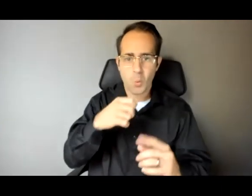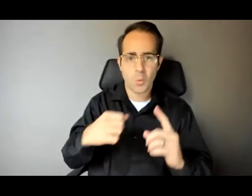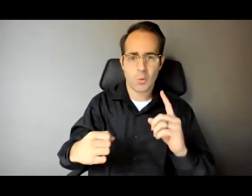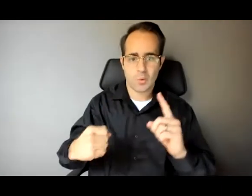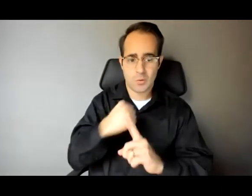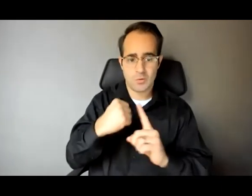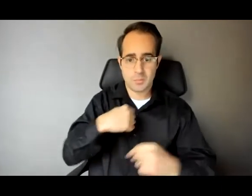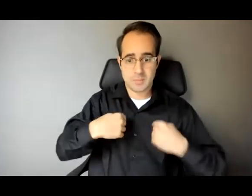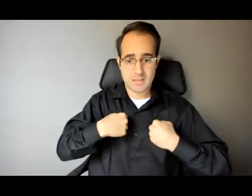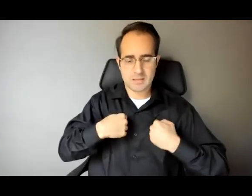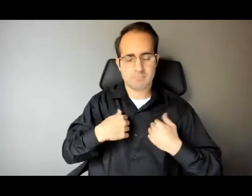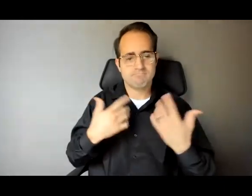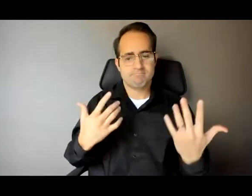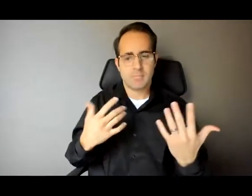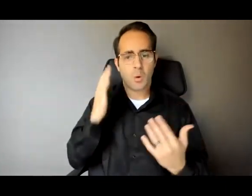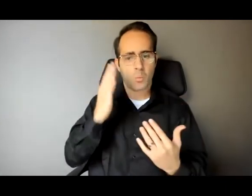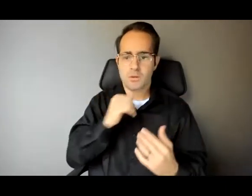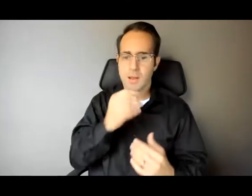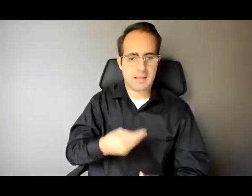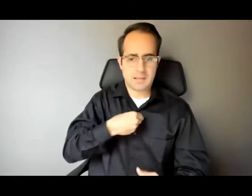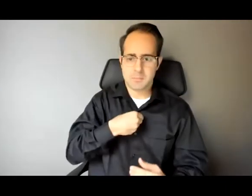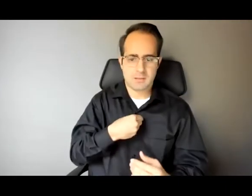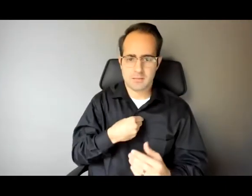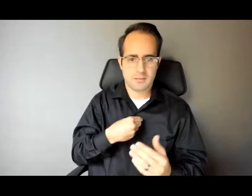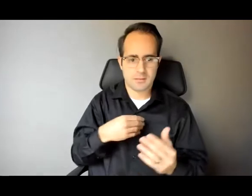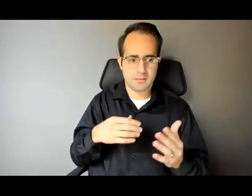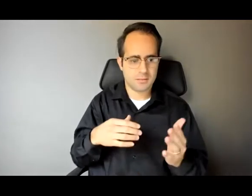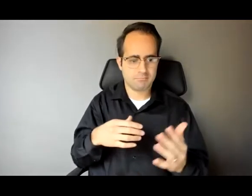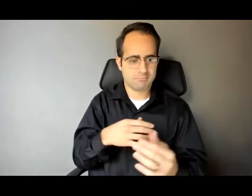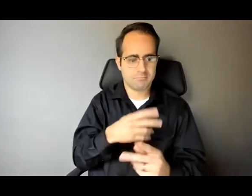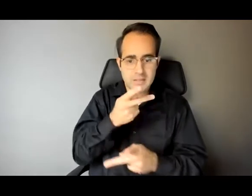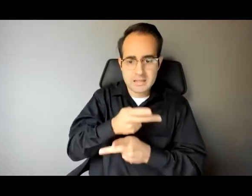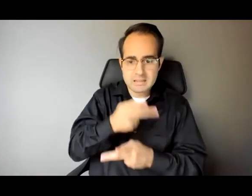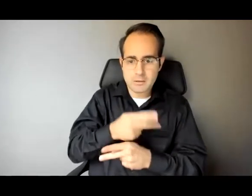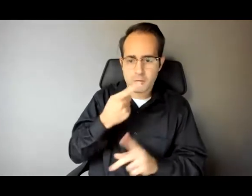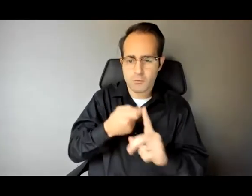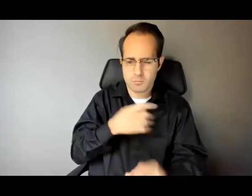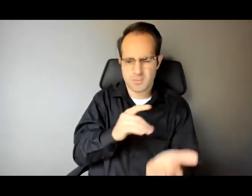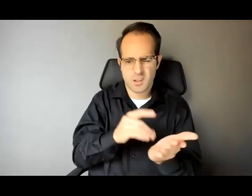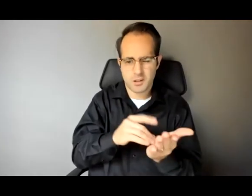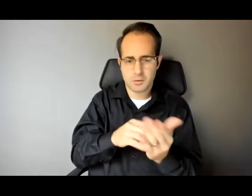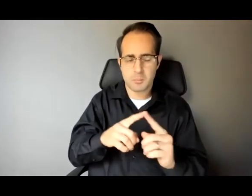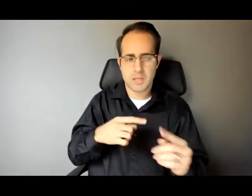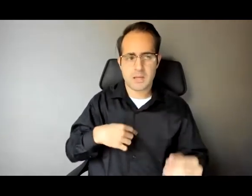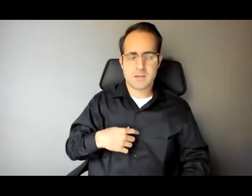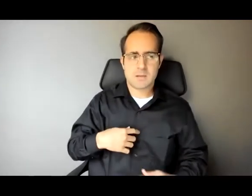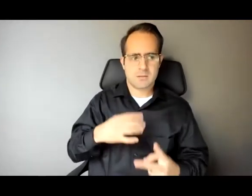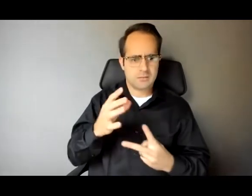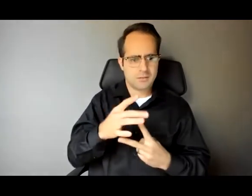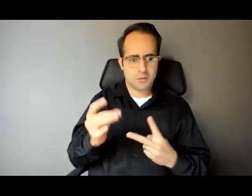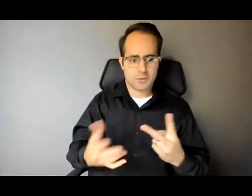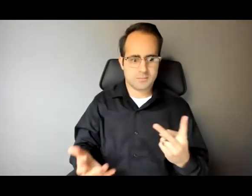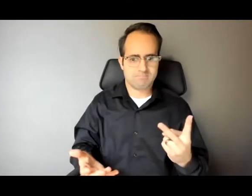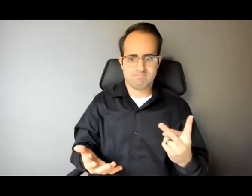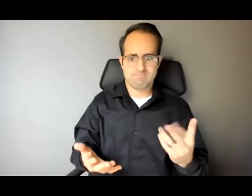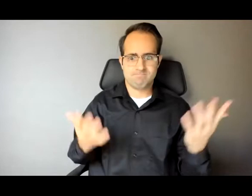I remember feeling a crazy sense of resentment in that moment. I chose to keep my mouth shut because I wanted to go to court that day and besides I actually felt satisfied.